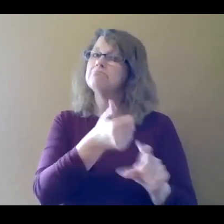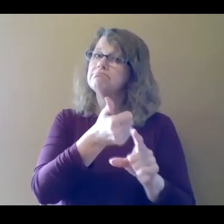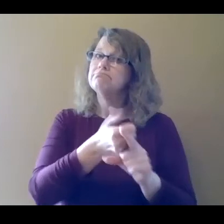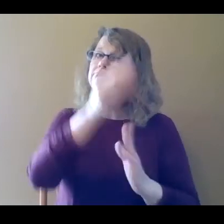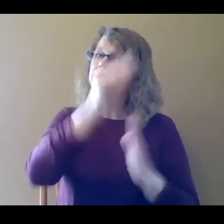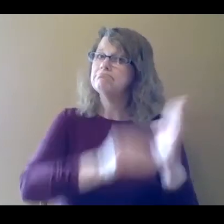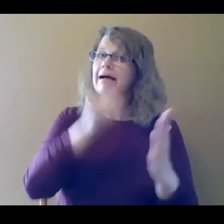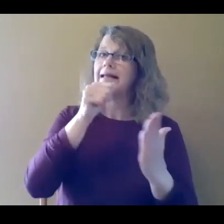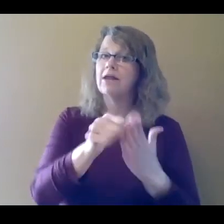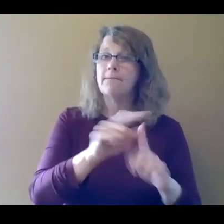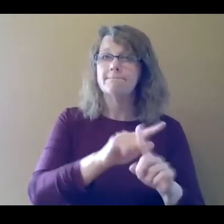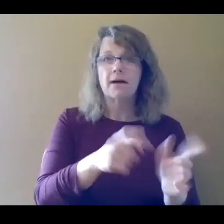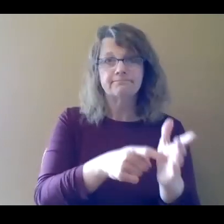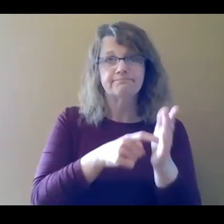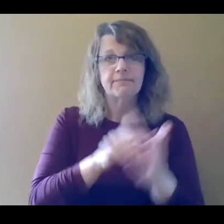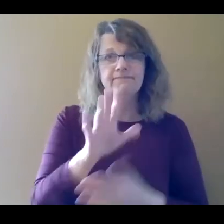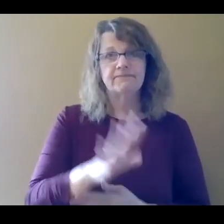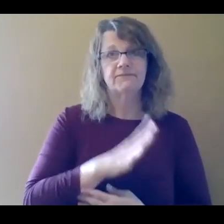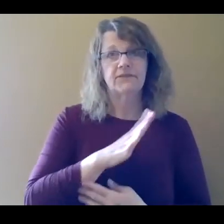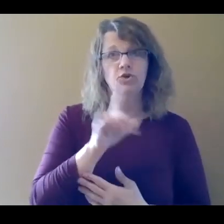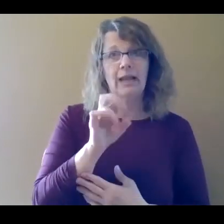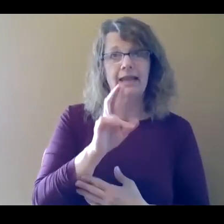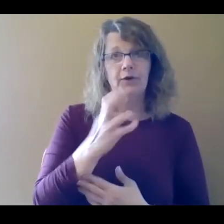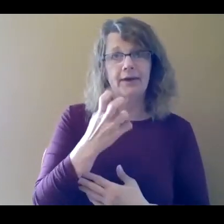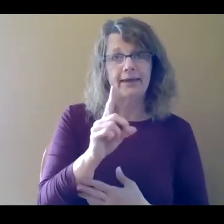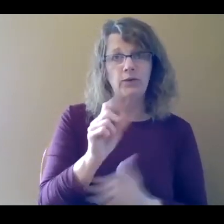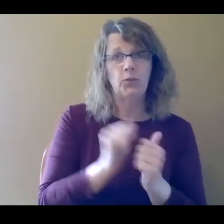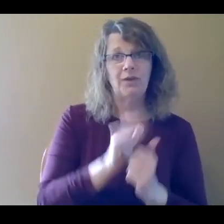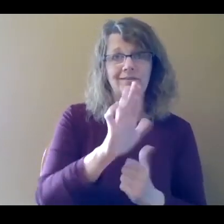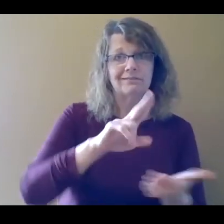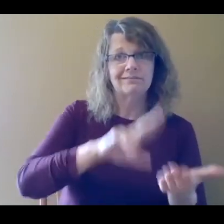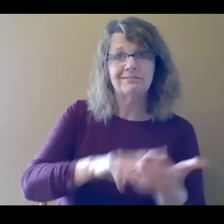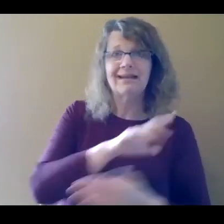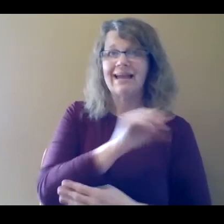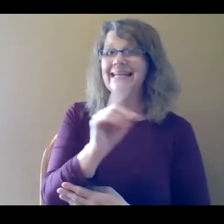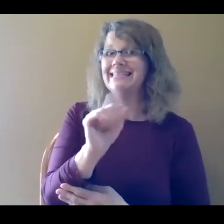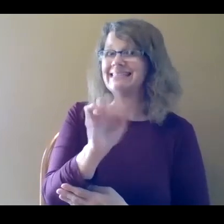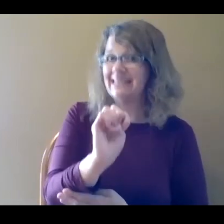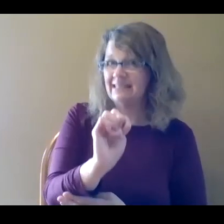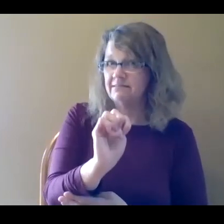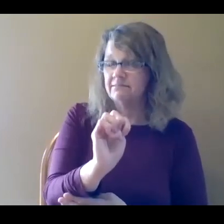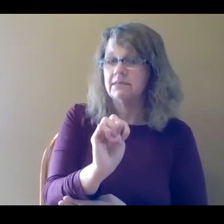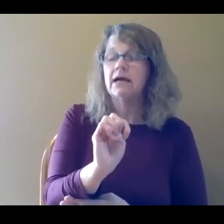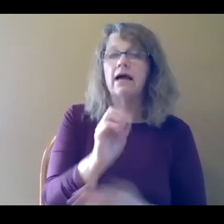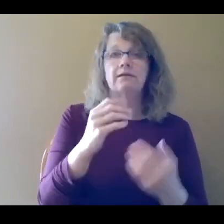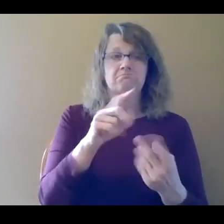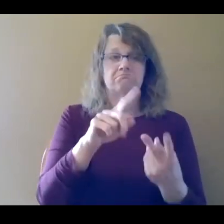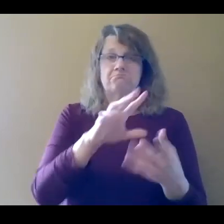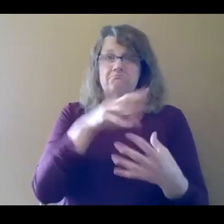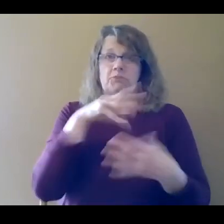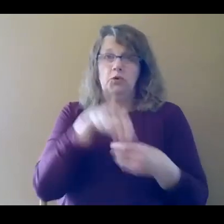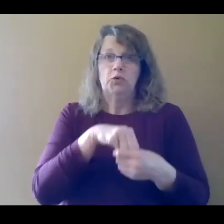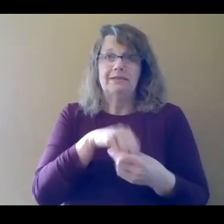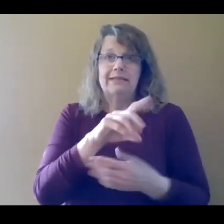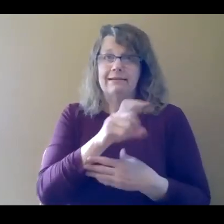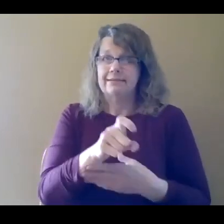It must be on official letterhead with the signature and date. It should contain diagnostic information stating